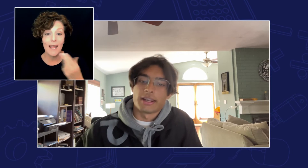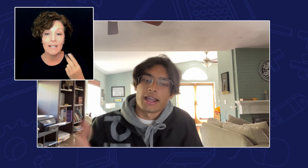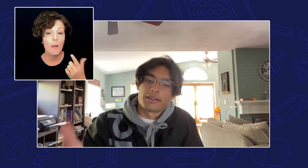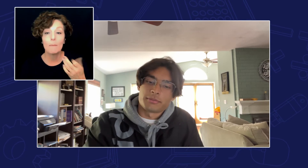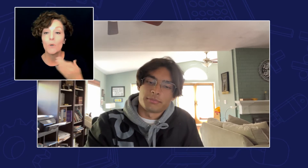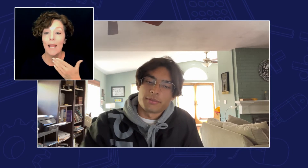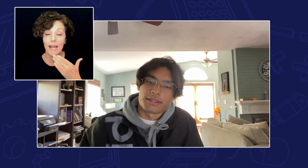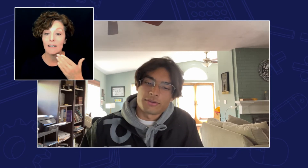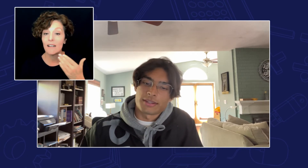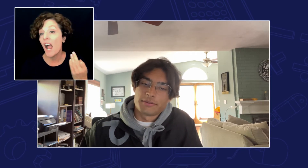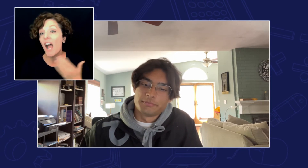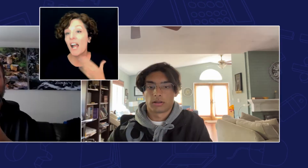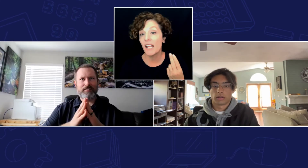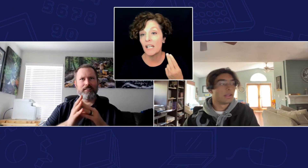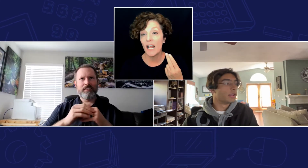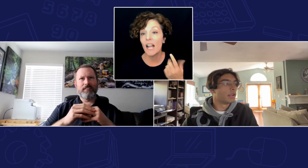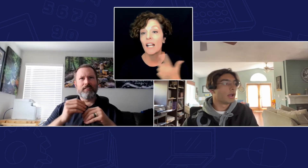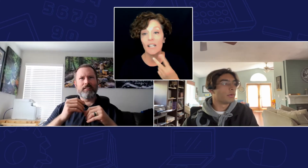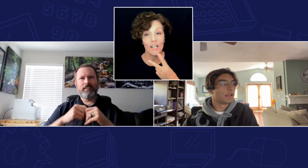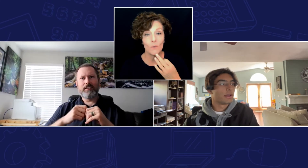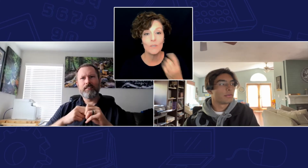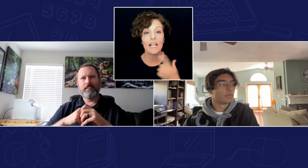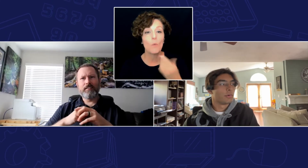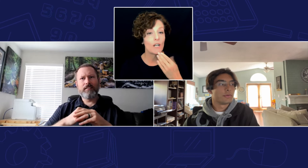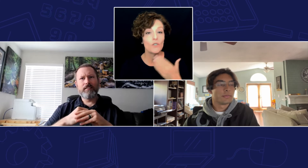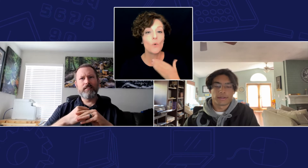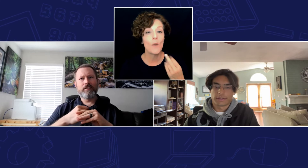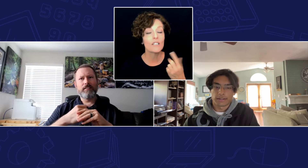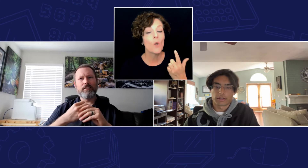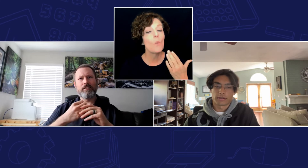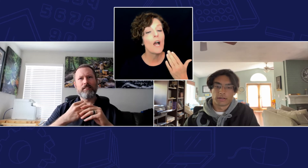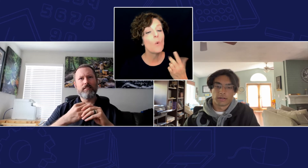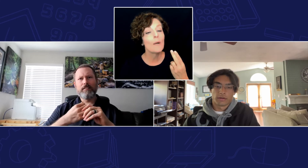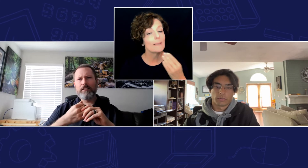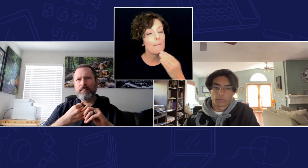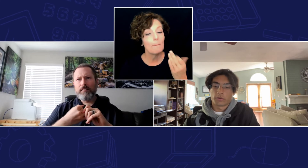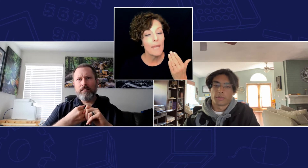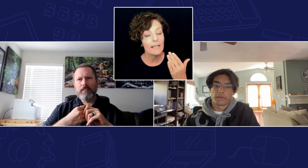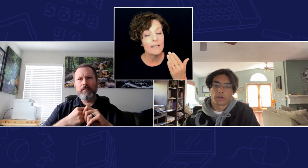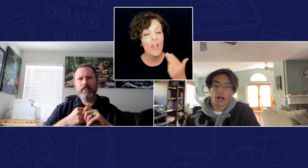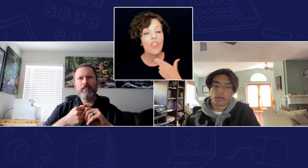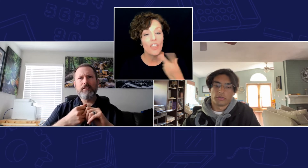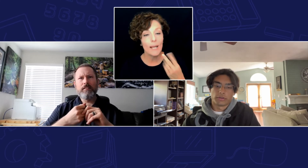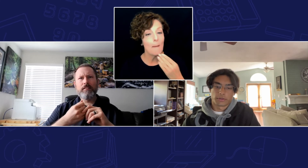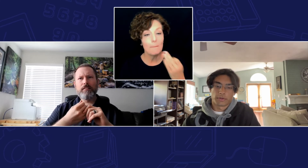hype maybe like you said I wanted to ask what was the best thing like what was your best college experience